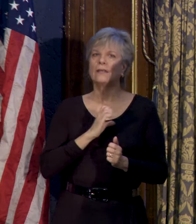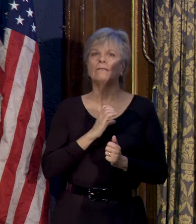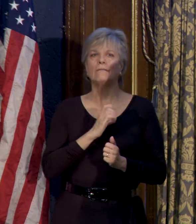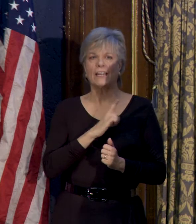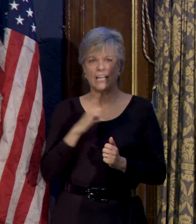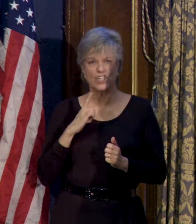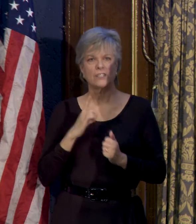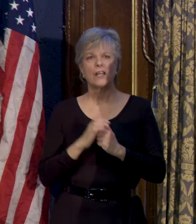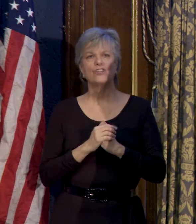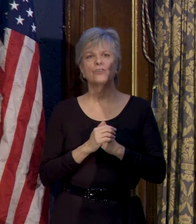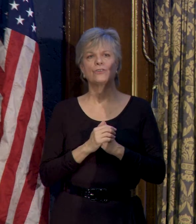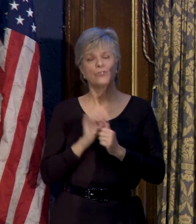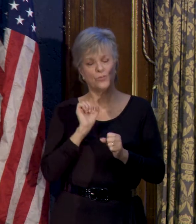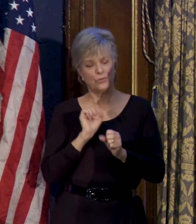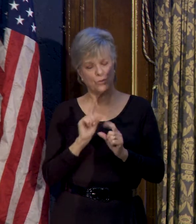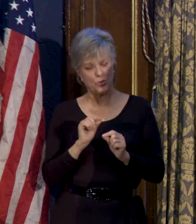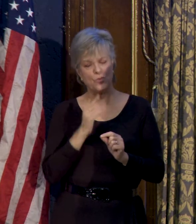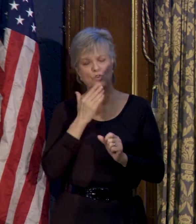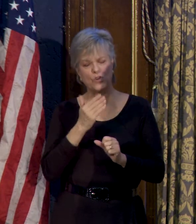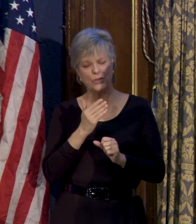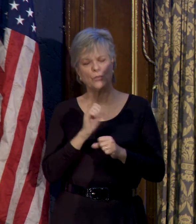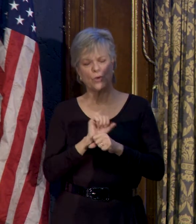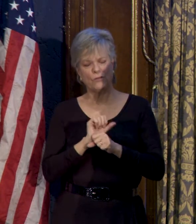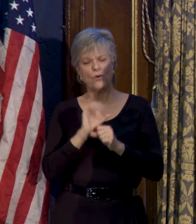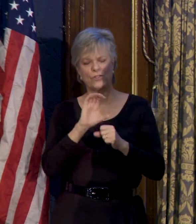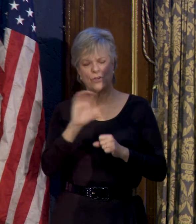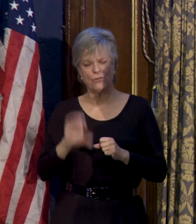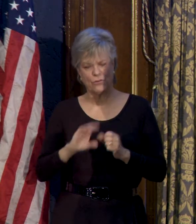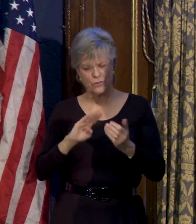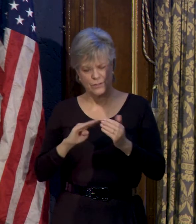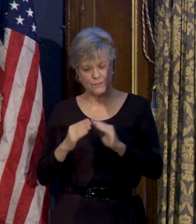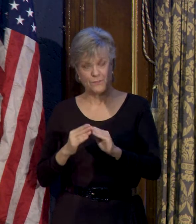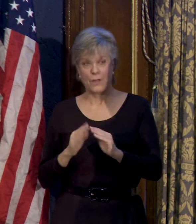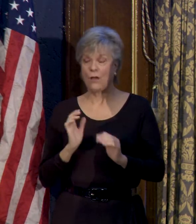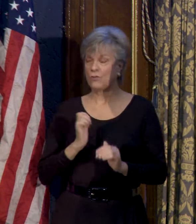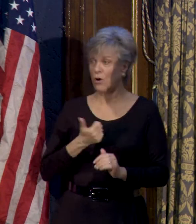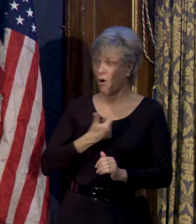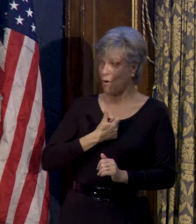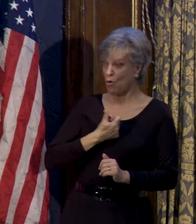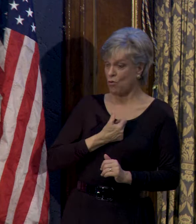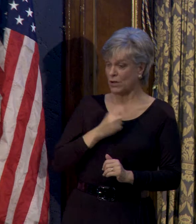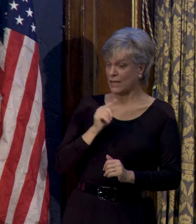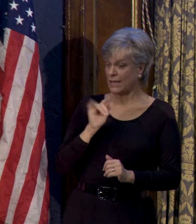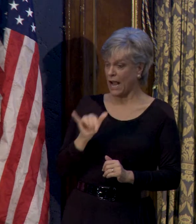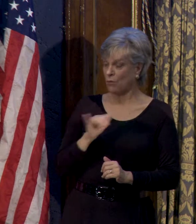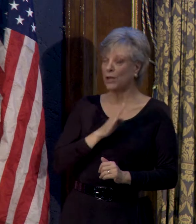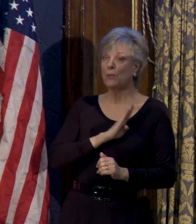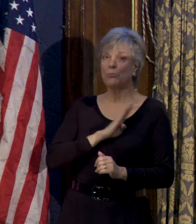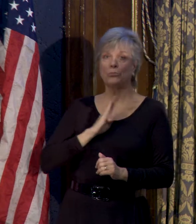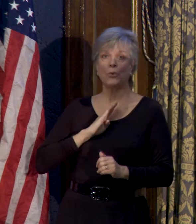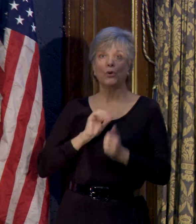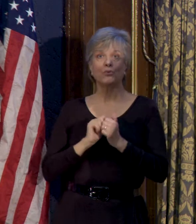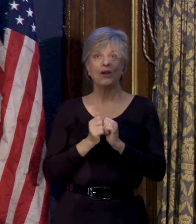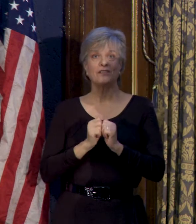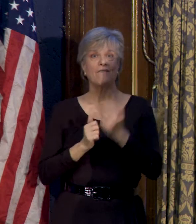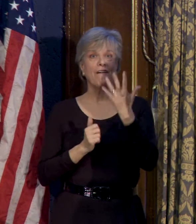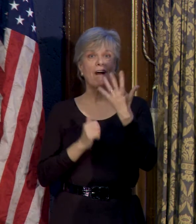In our own county board races, there's been considerable turnover. There were five new members elected